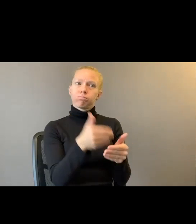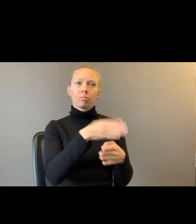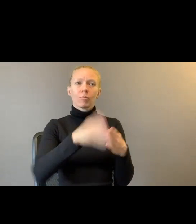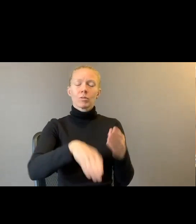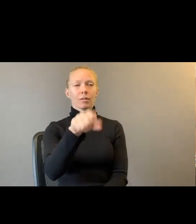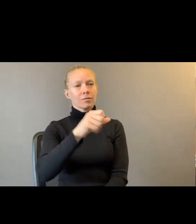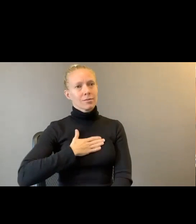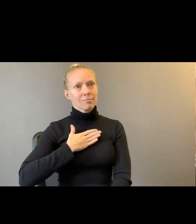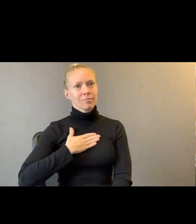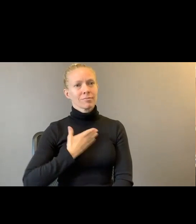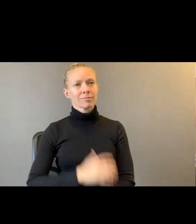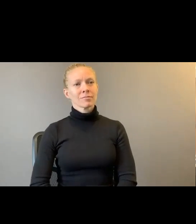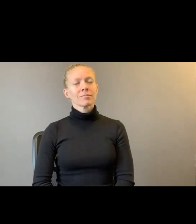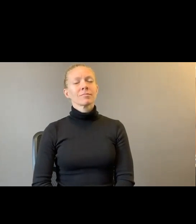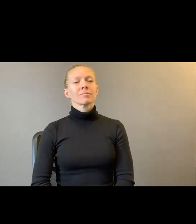And all the things.